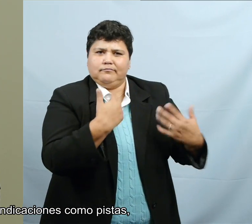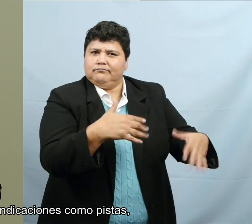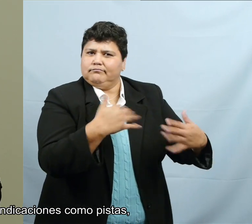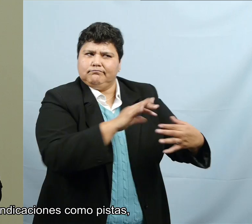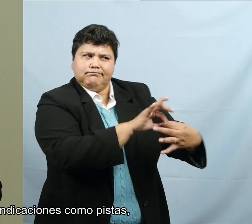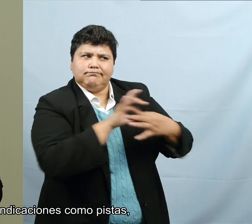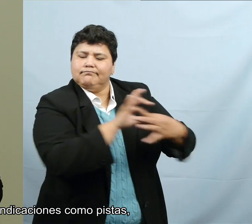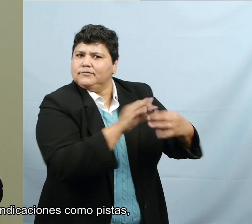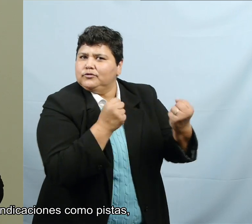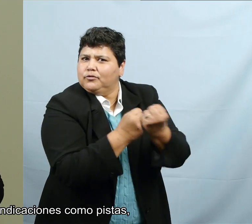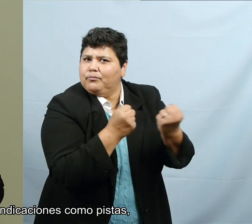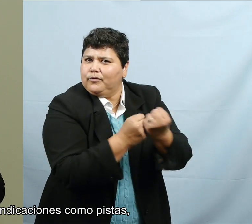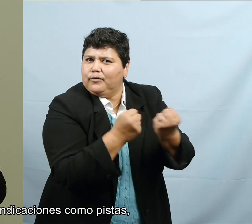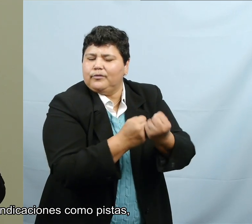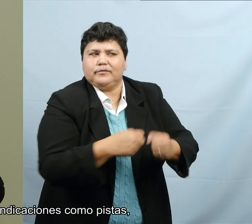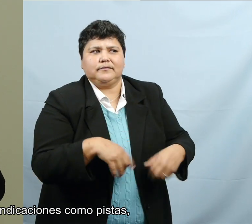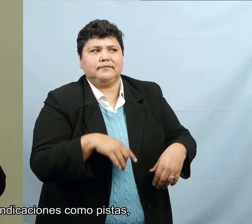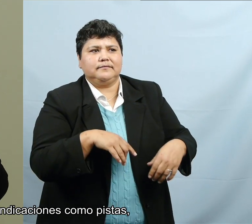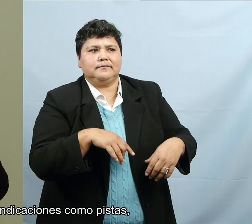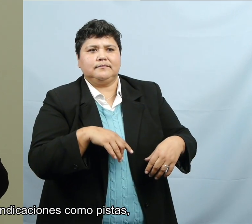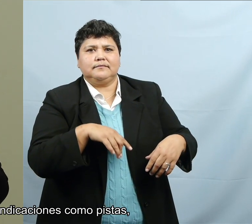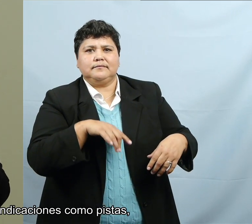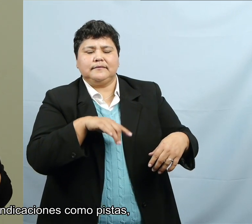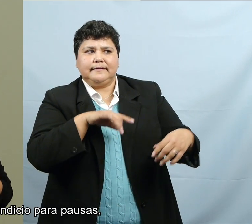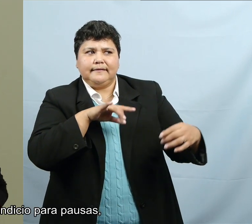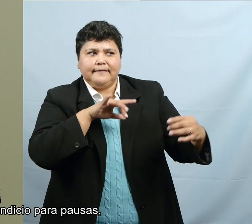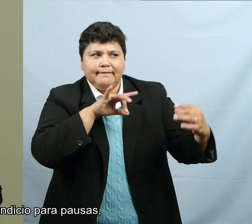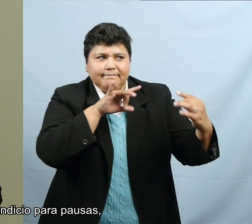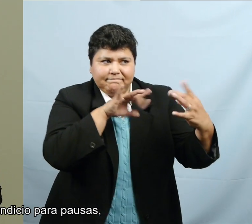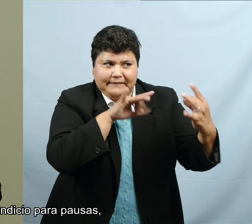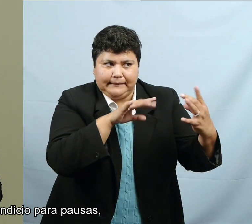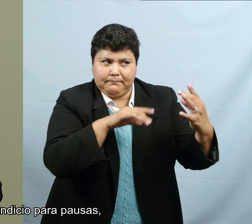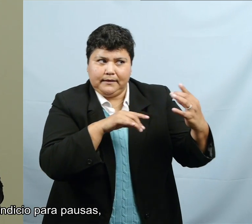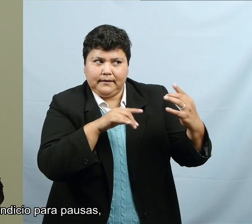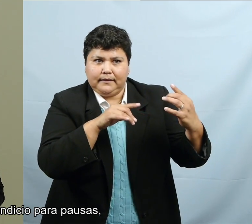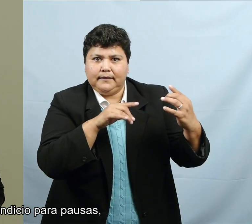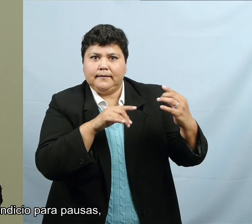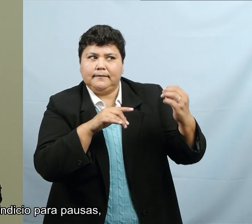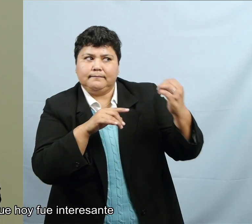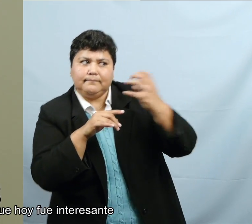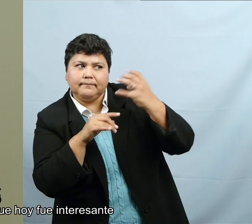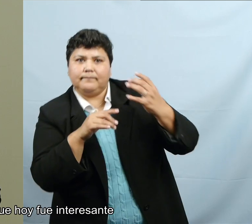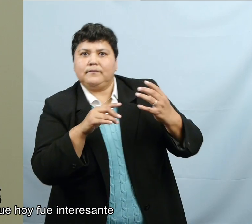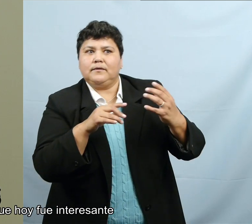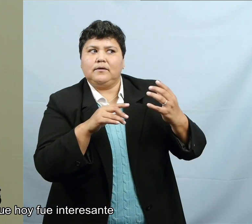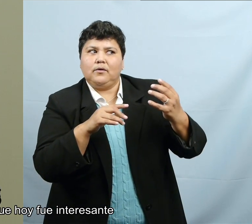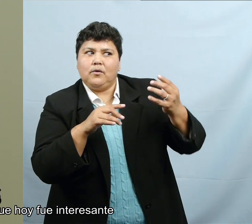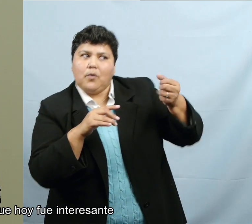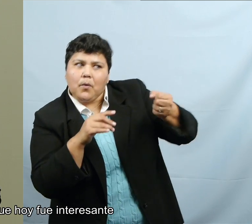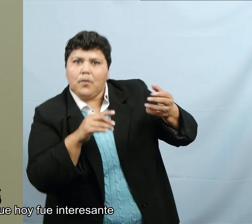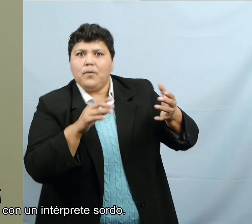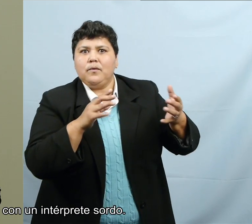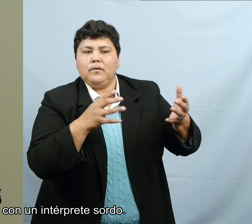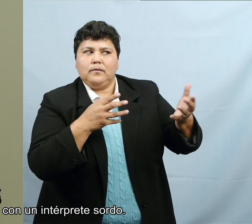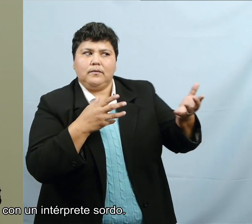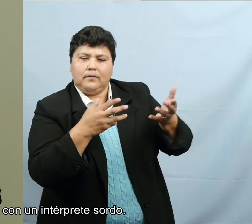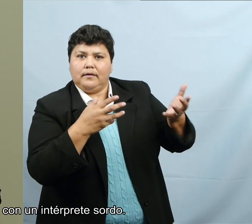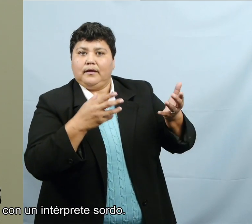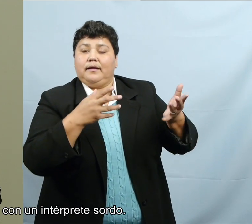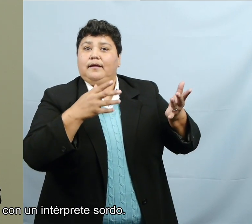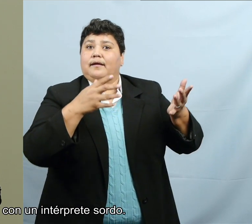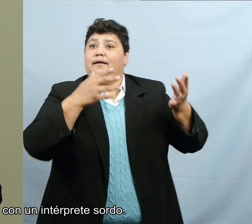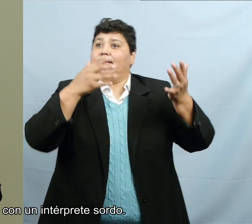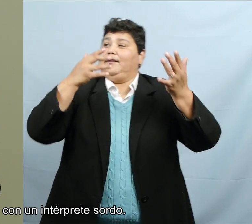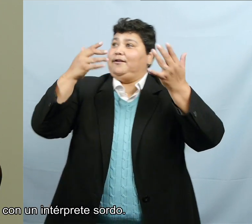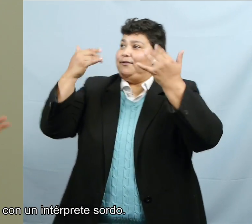you know, through the feedback with the cues, the feedback with the holding. And so, today, it was interesting to